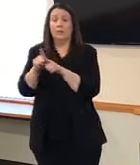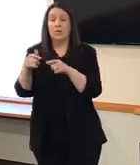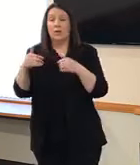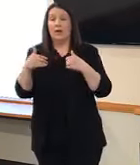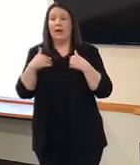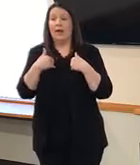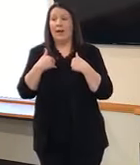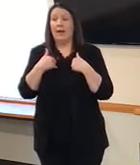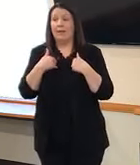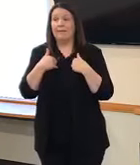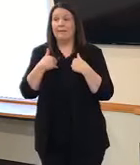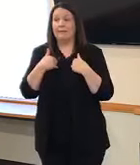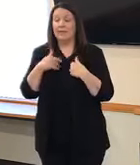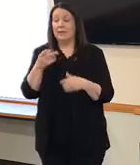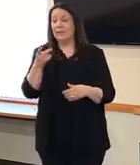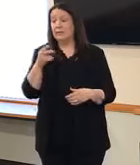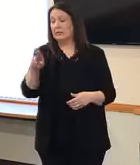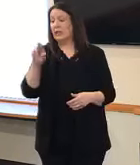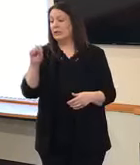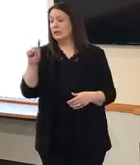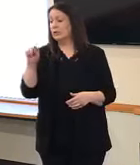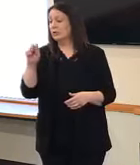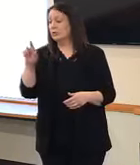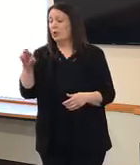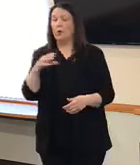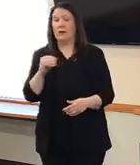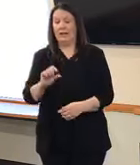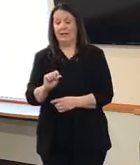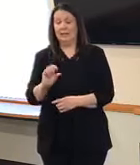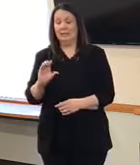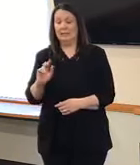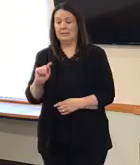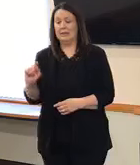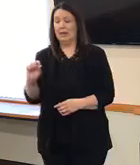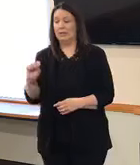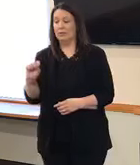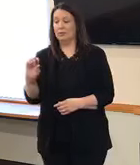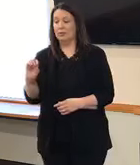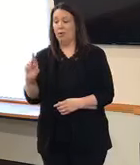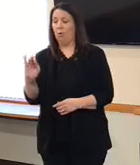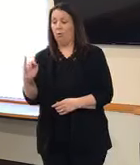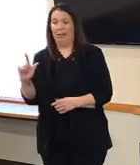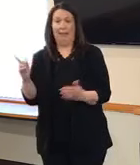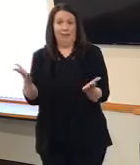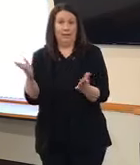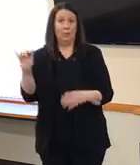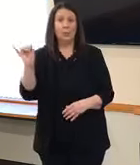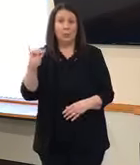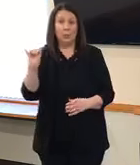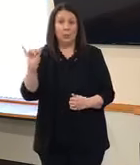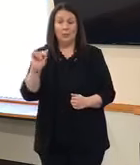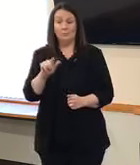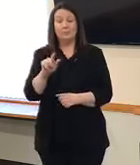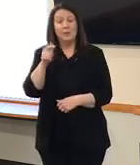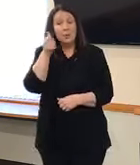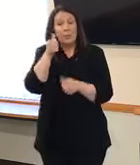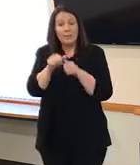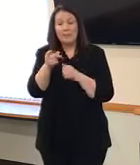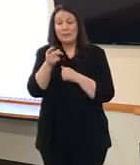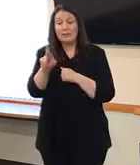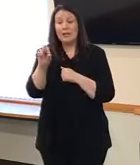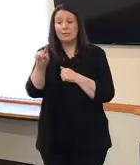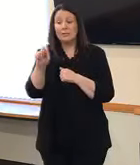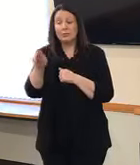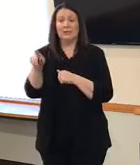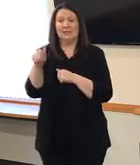Sorrell and Dr. Stoner, who is the Medical Director for not only the Peoria City County Health Department, but also the Chief Medical Officer for Heartland Health